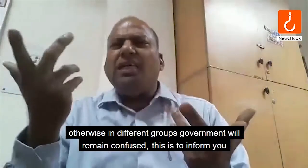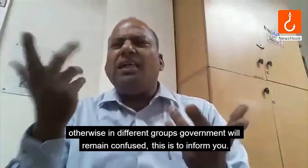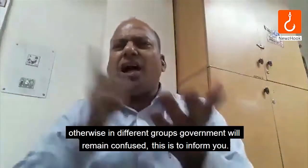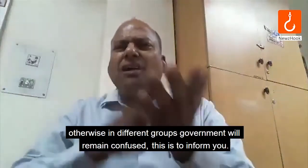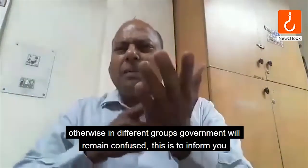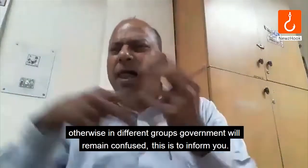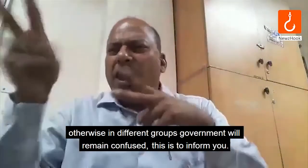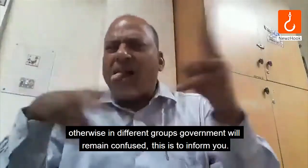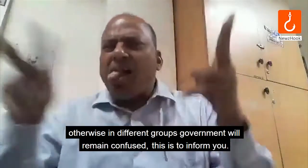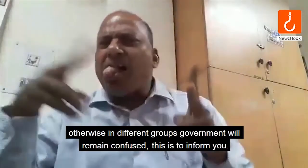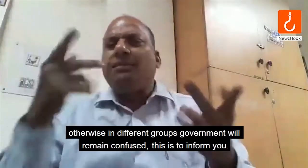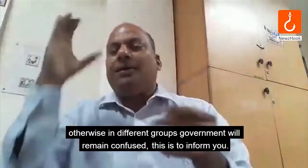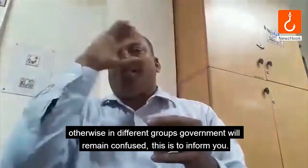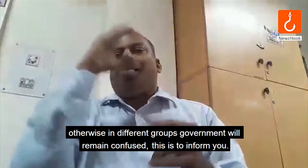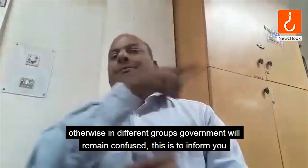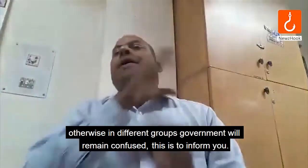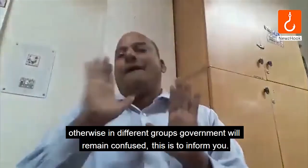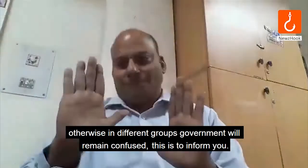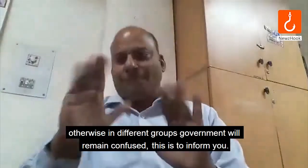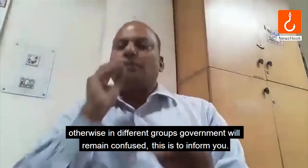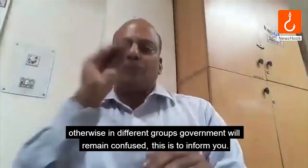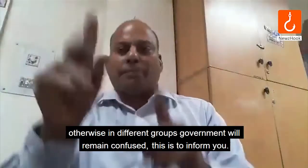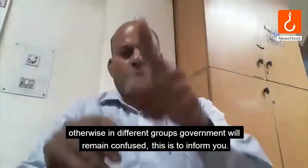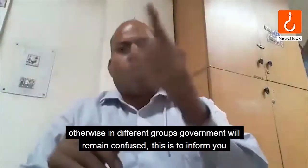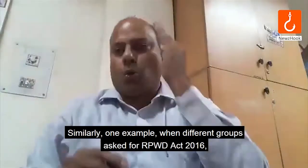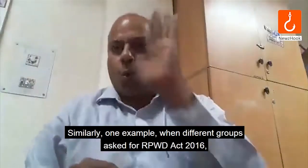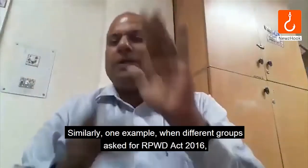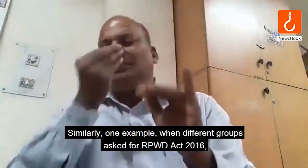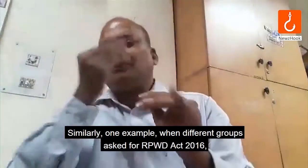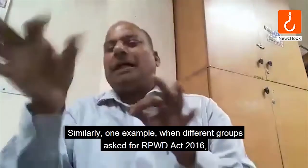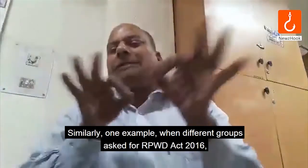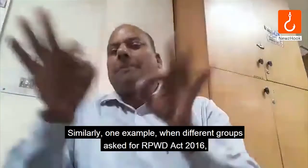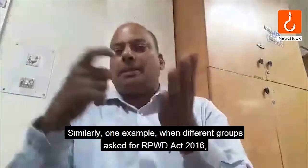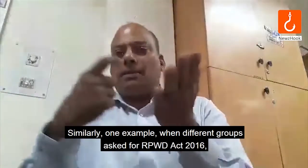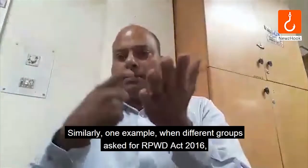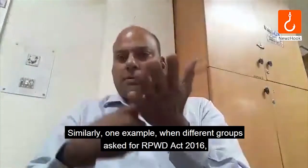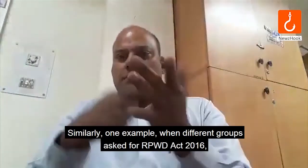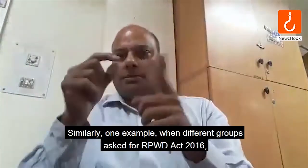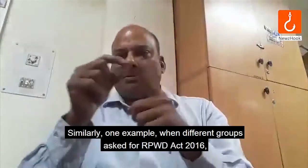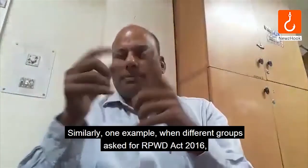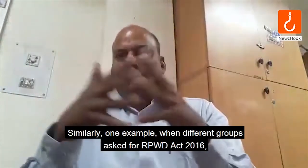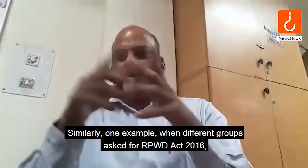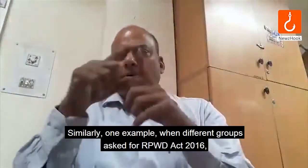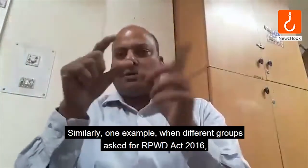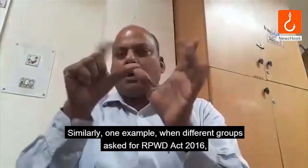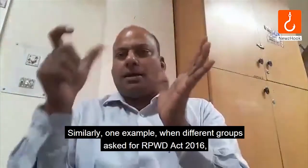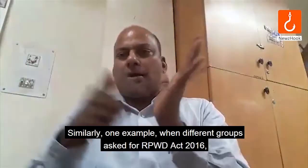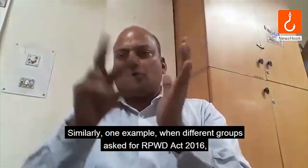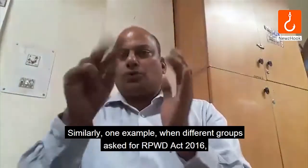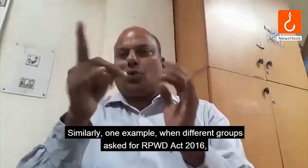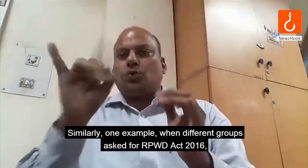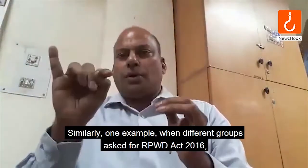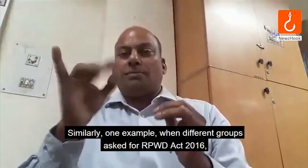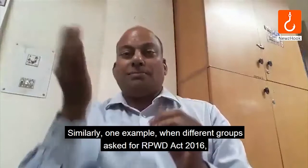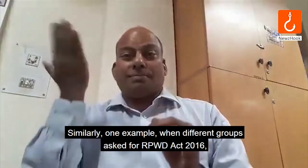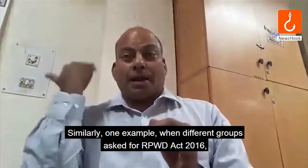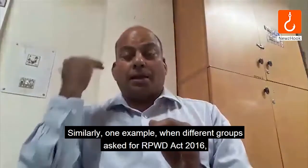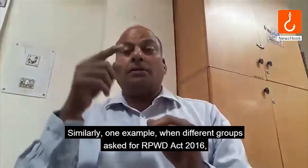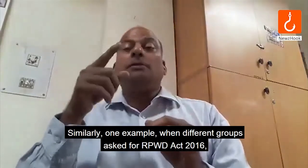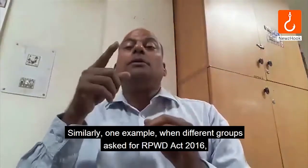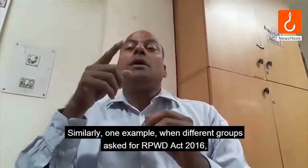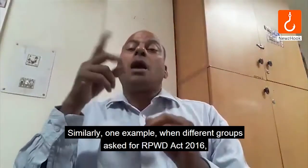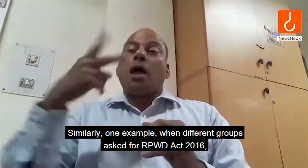remain confused. This is to inform you. Similarly, one example, when different groups asked for RPWD Act